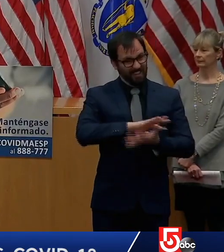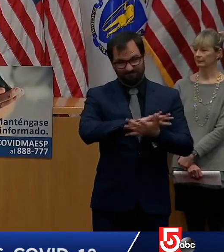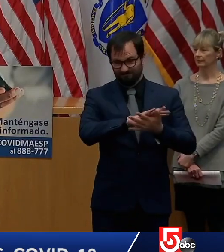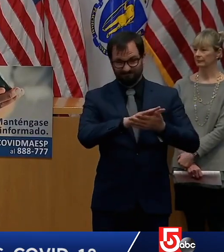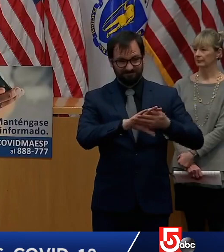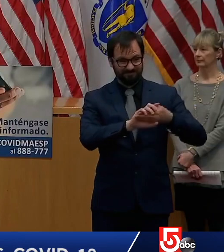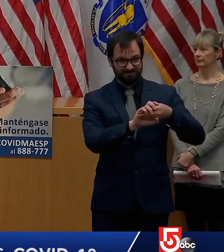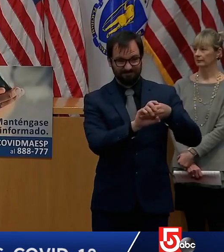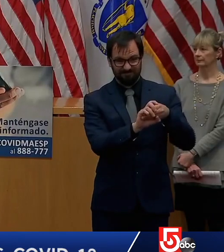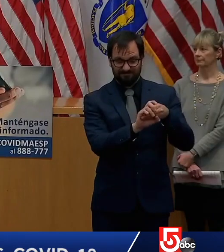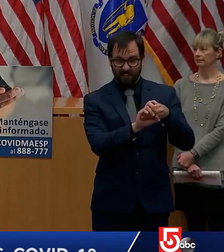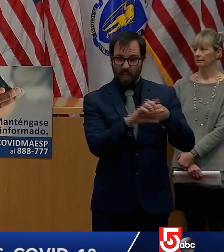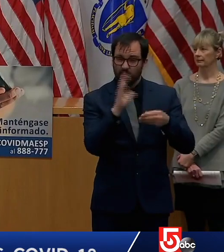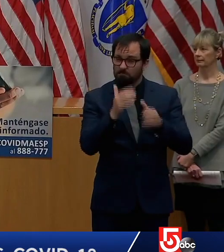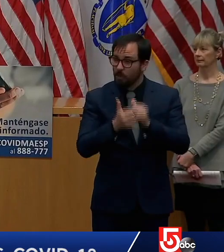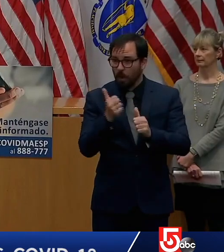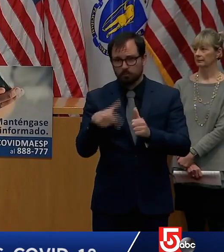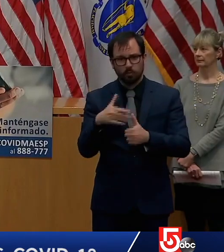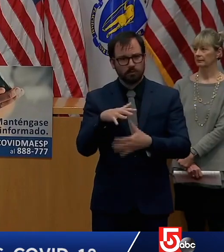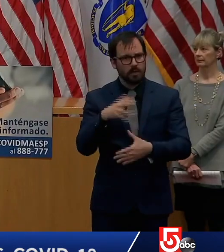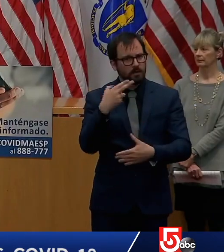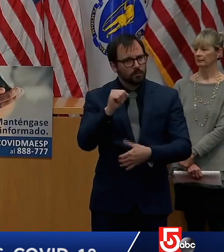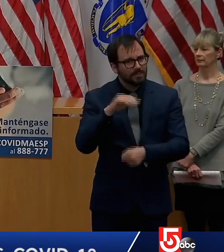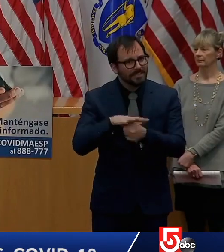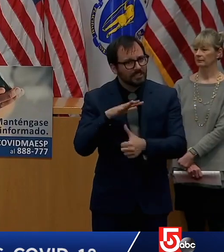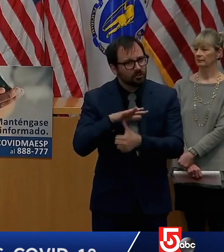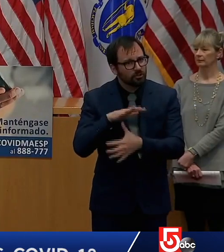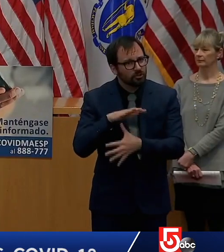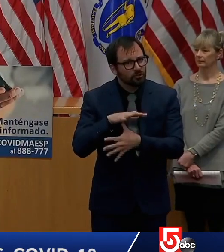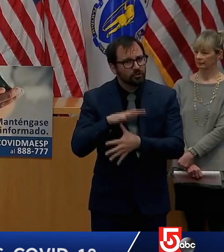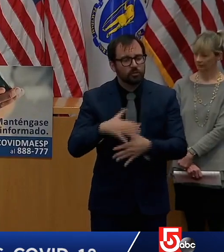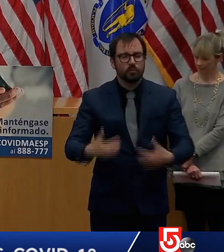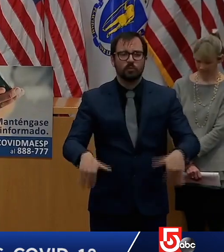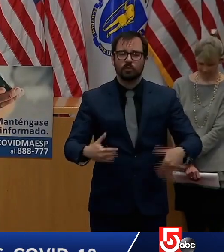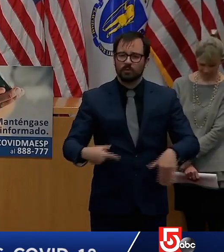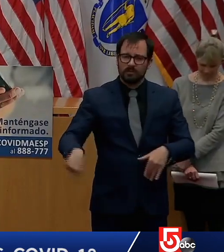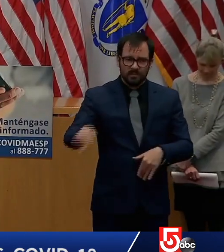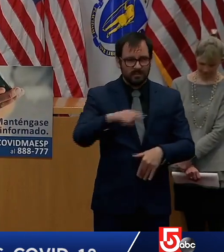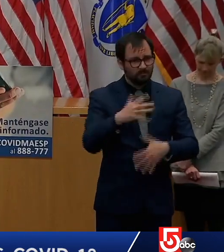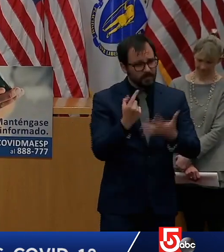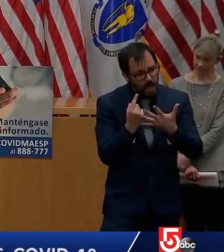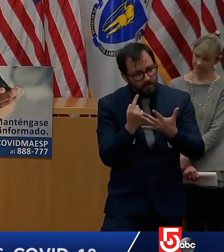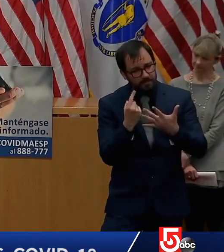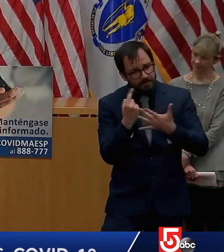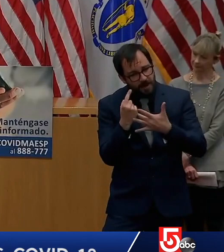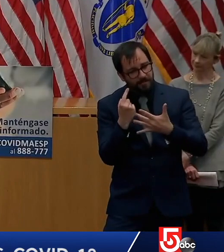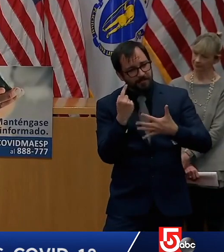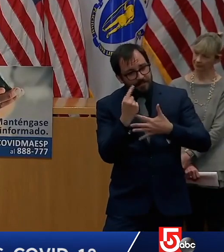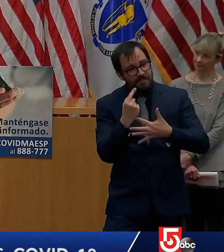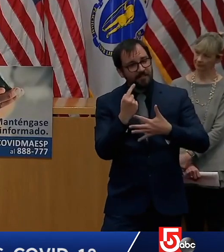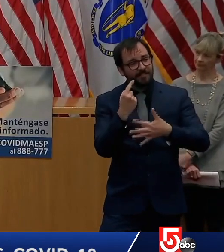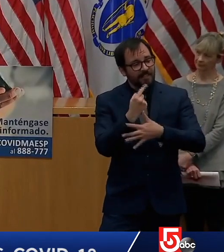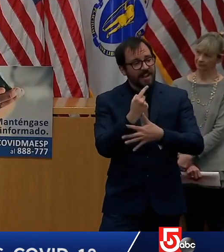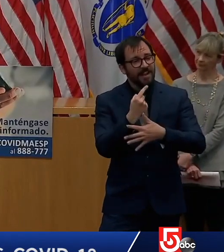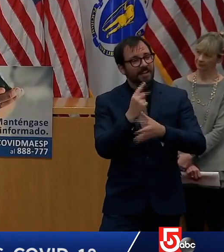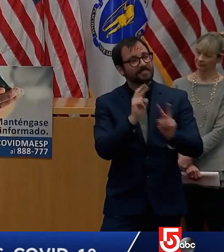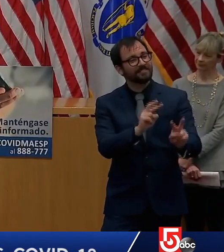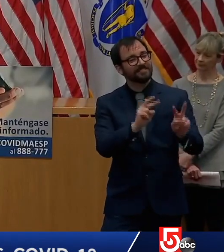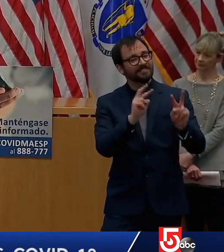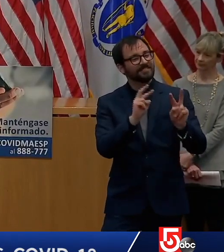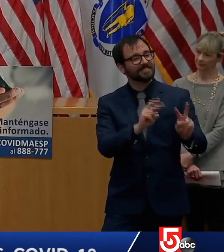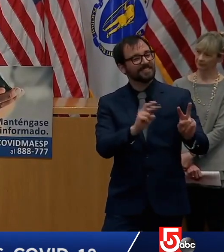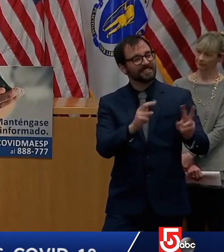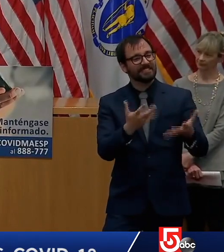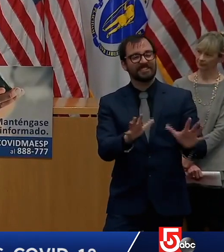they've all worked hard for four years and they look forward to the so-called last season whether it's to play